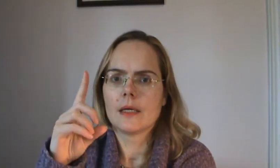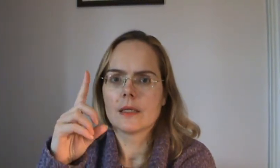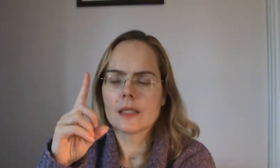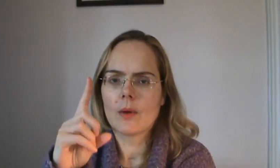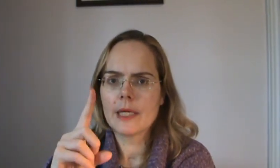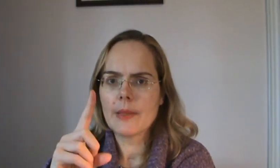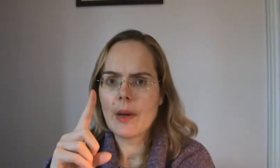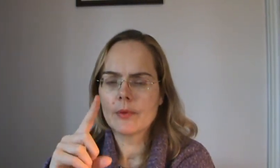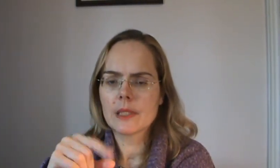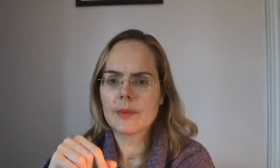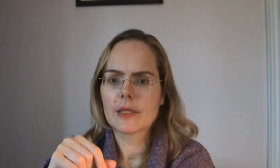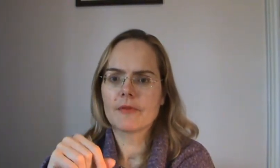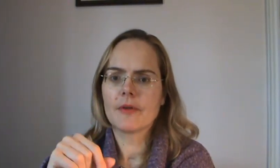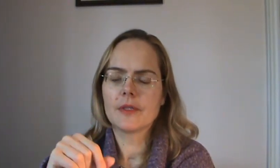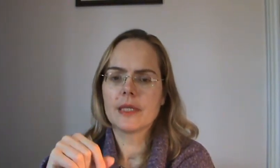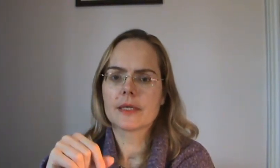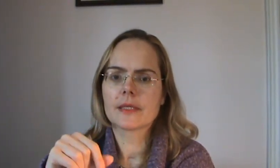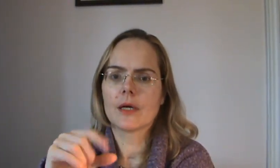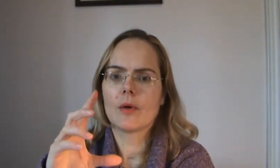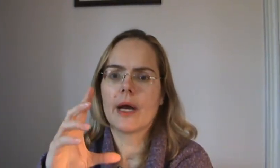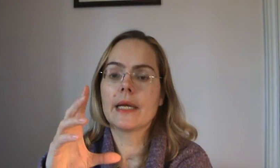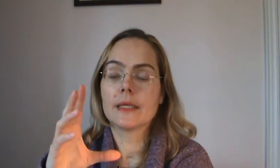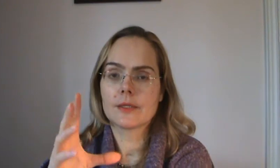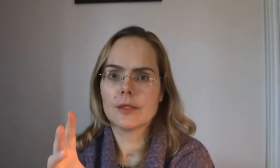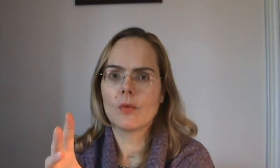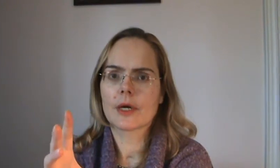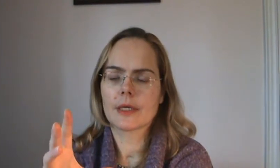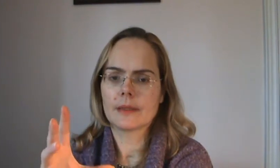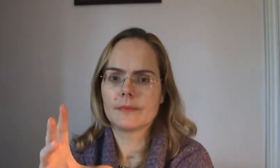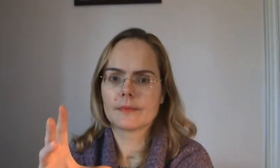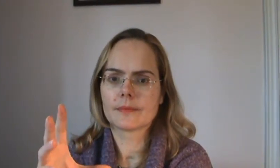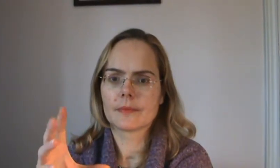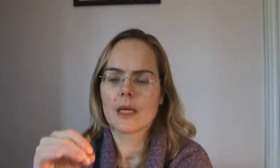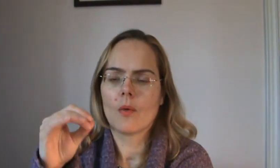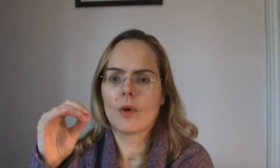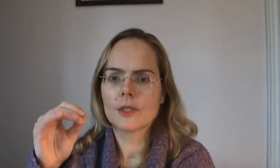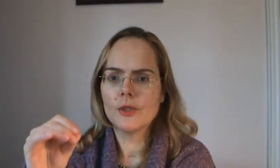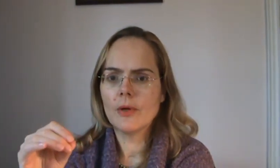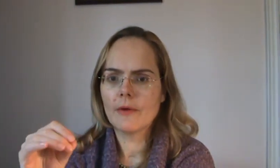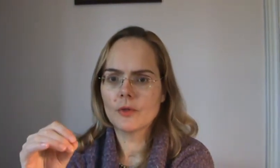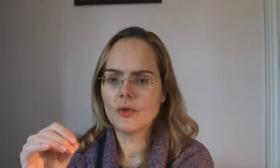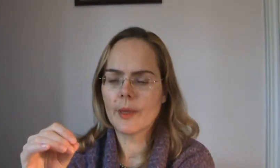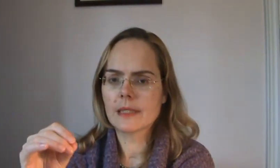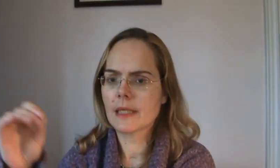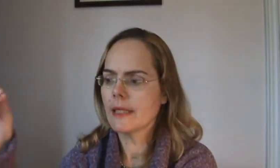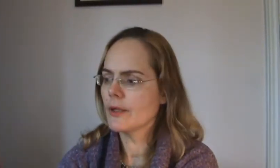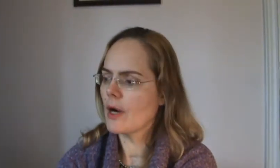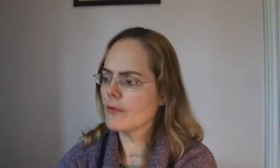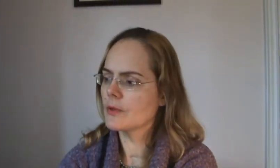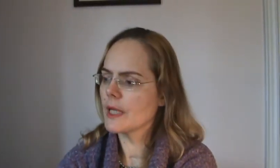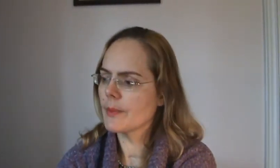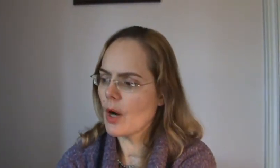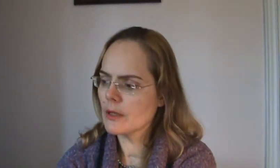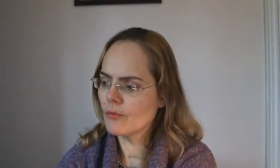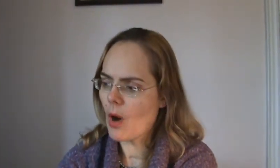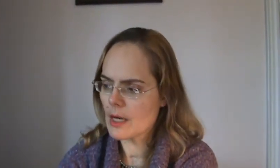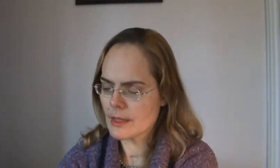So I came up with this method 15 years ago and it's still working. What you have to do basically, you have to take a bottle of water